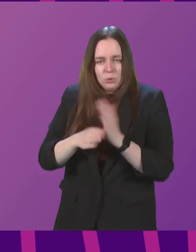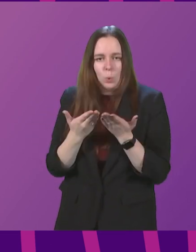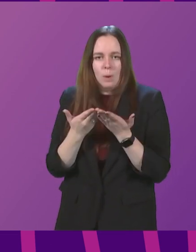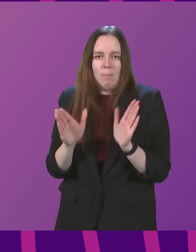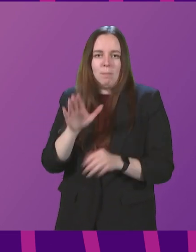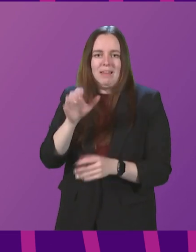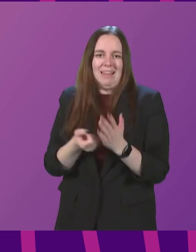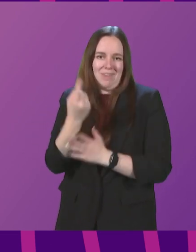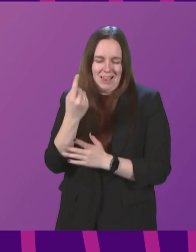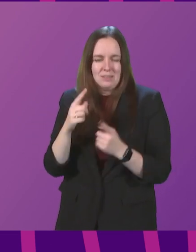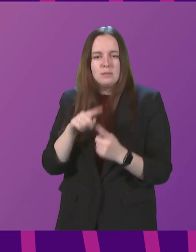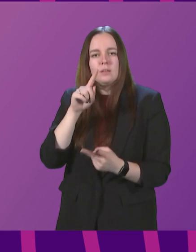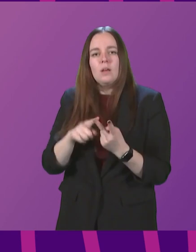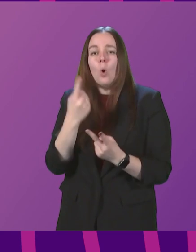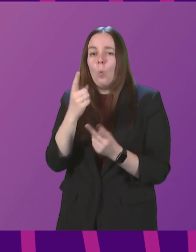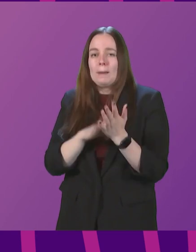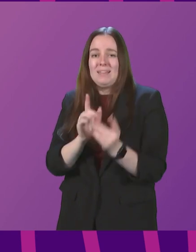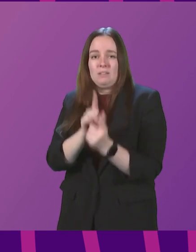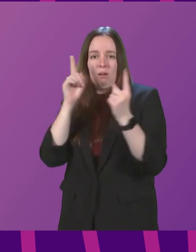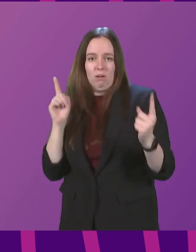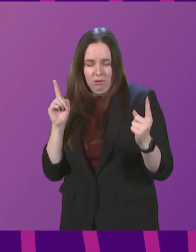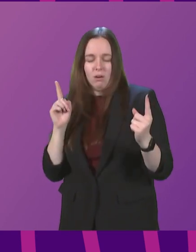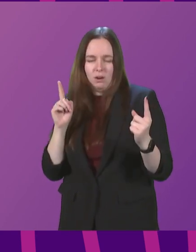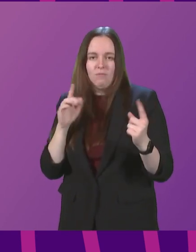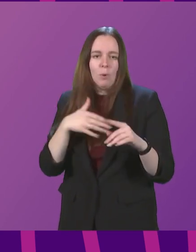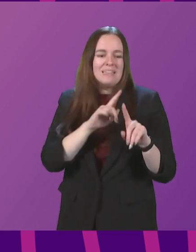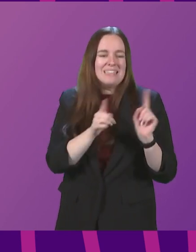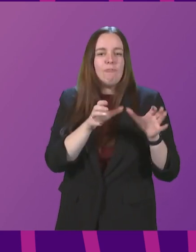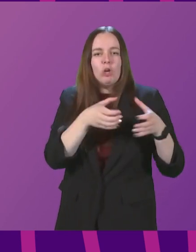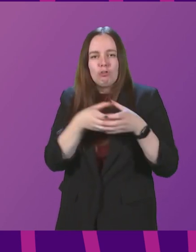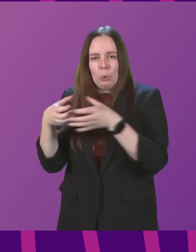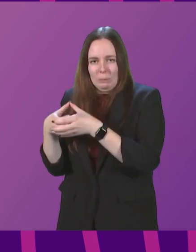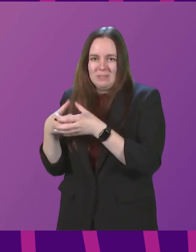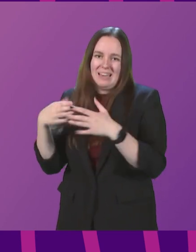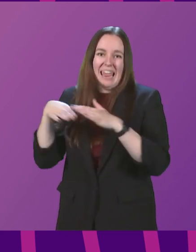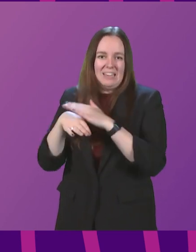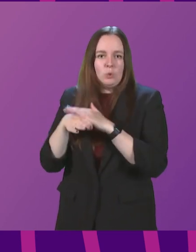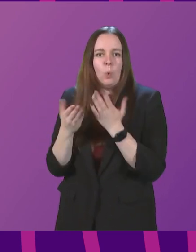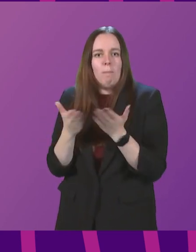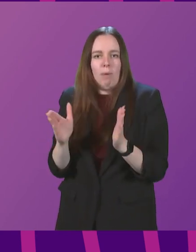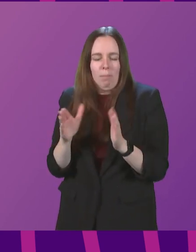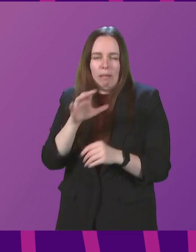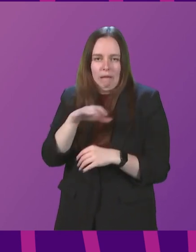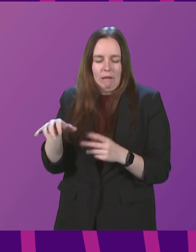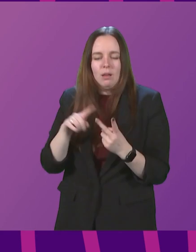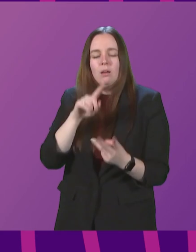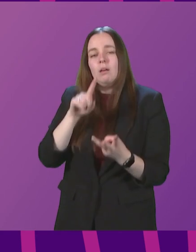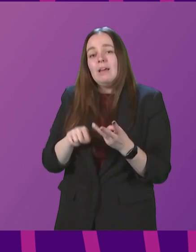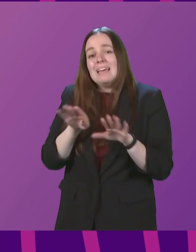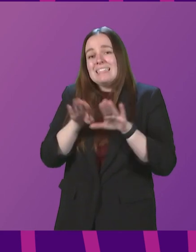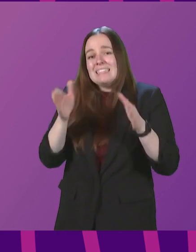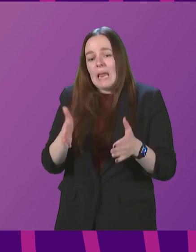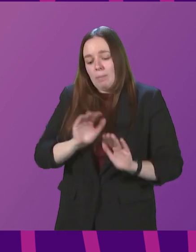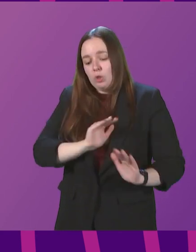events. The requirement for one metre physical distancing between different groups in indoor public places. The requirement for table service and